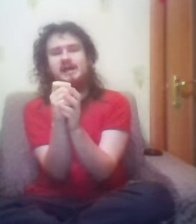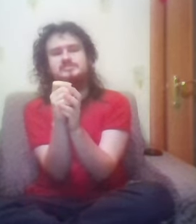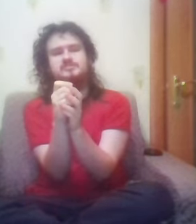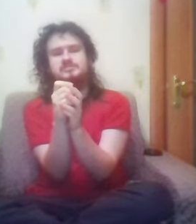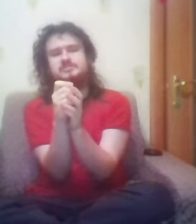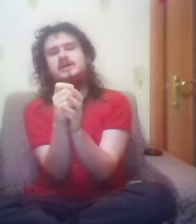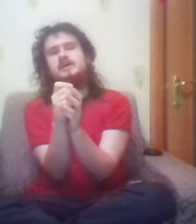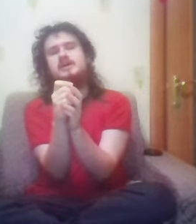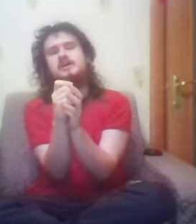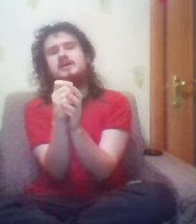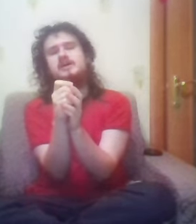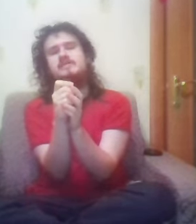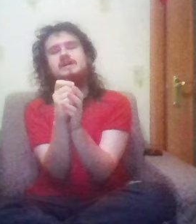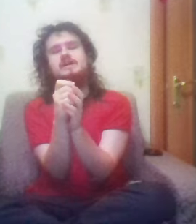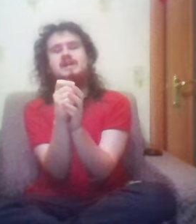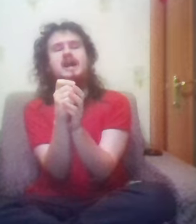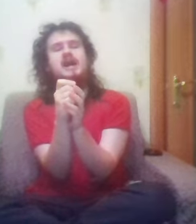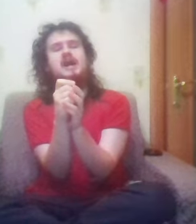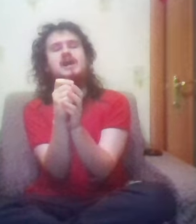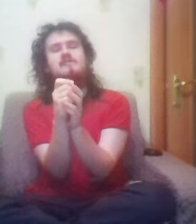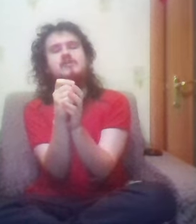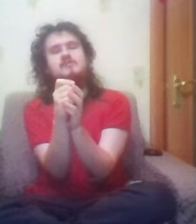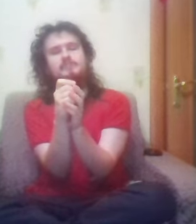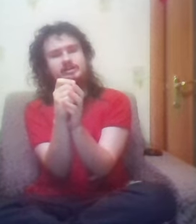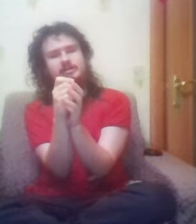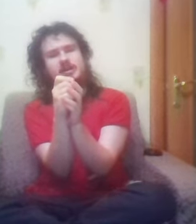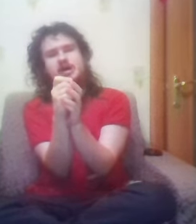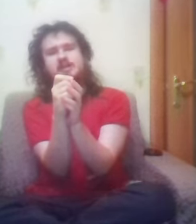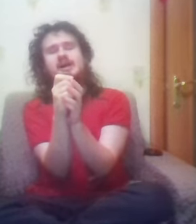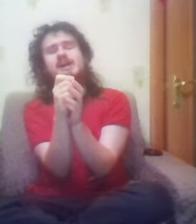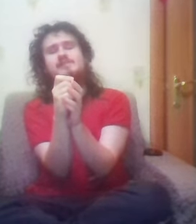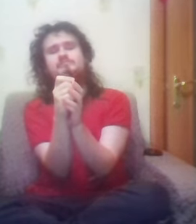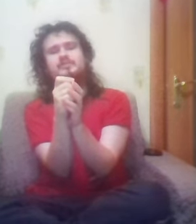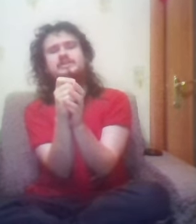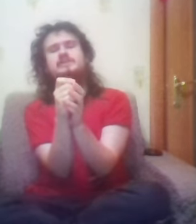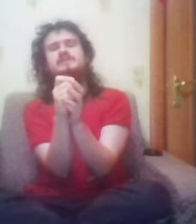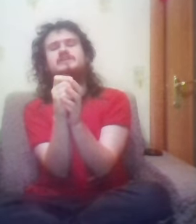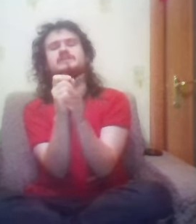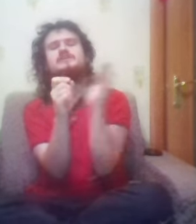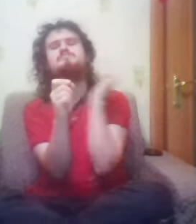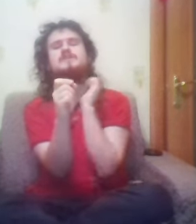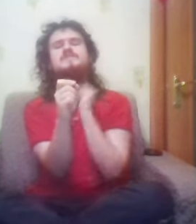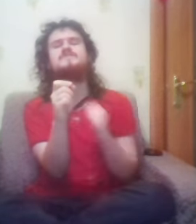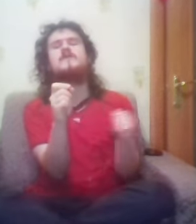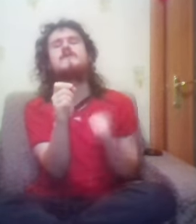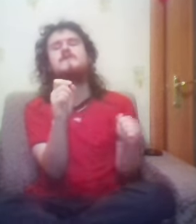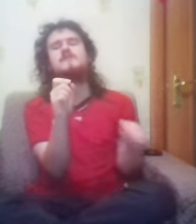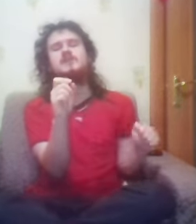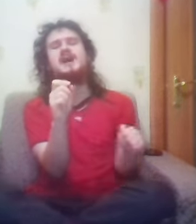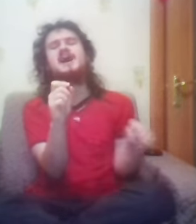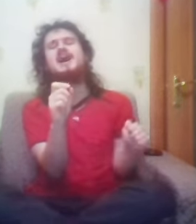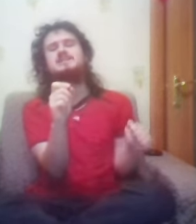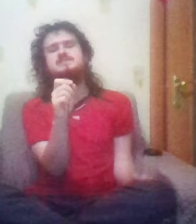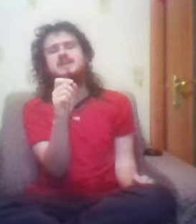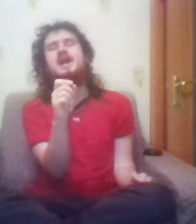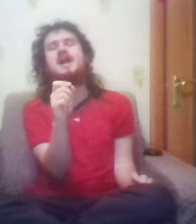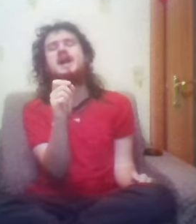to say when I will be complete before I die